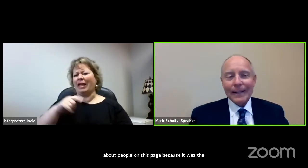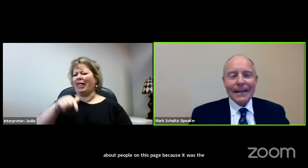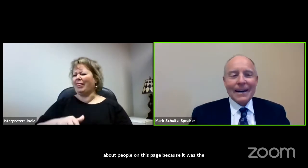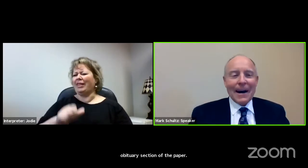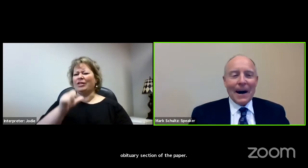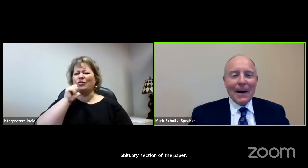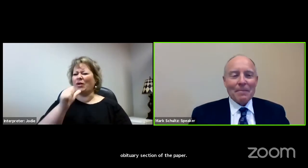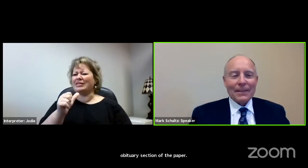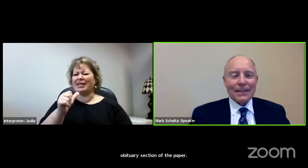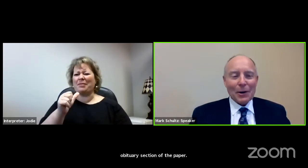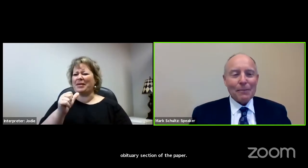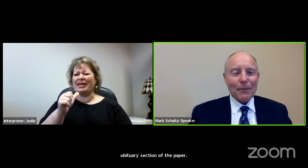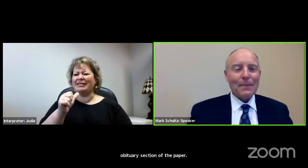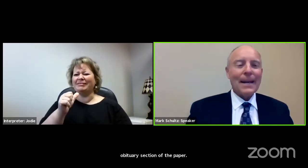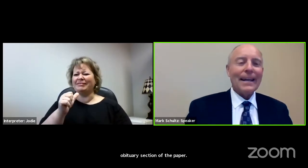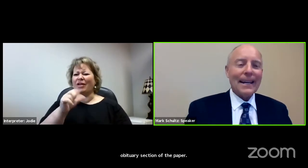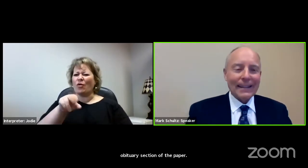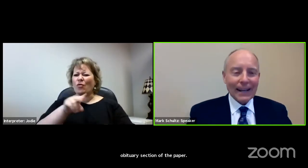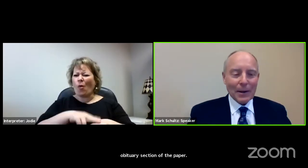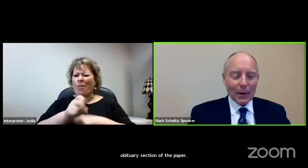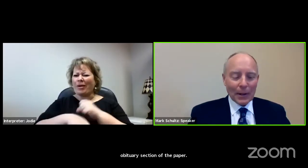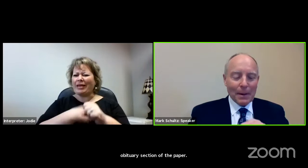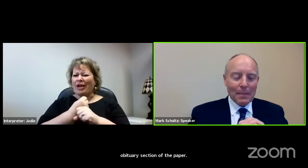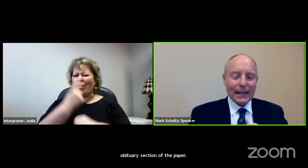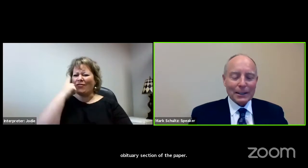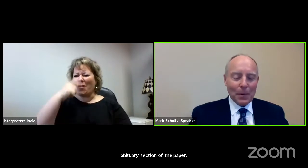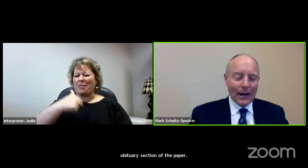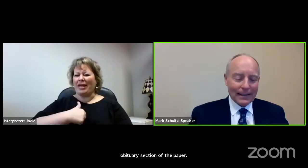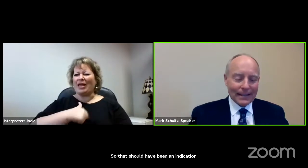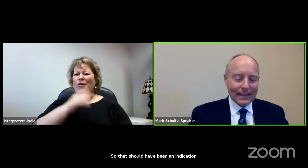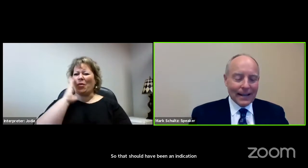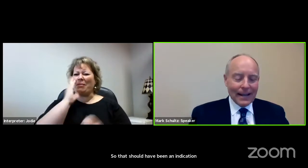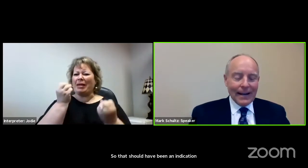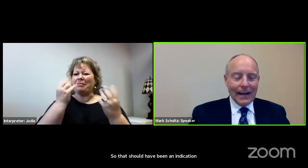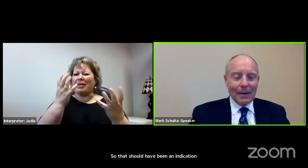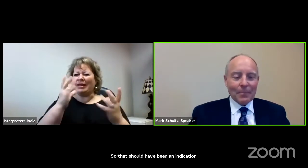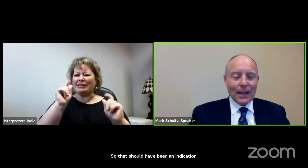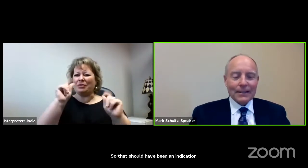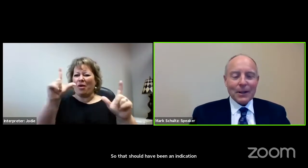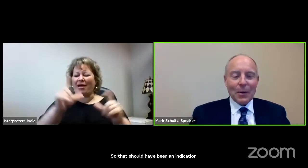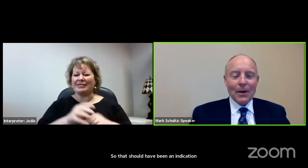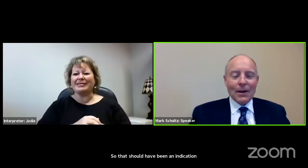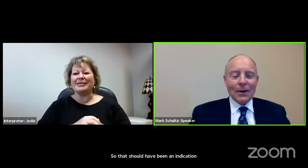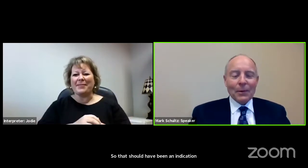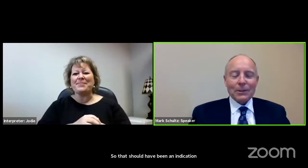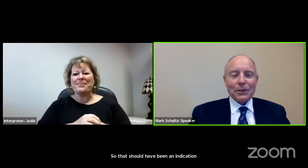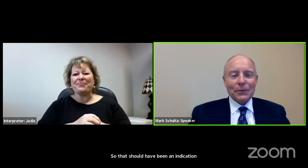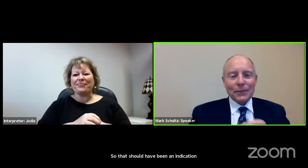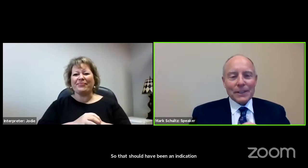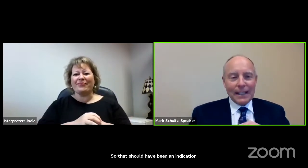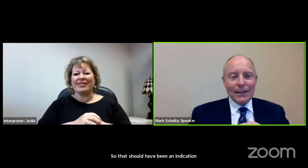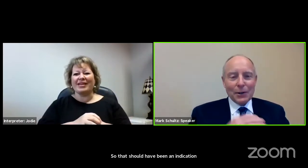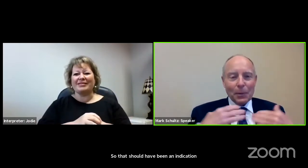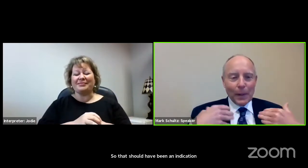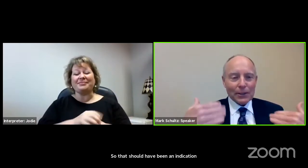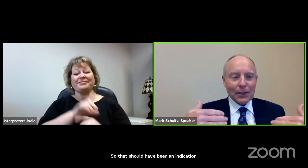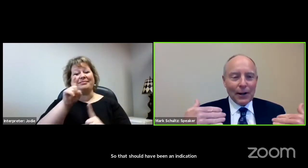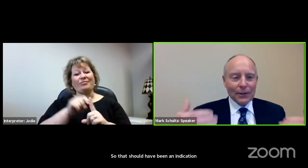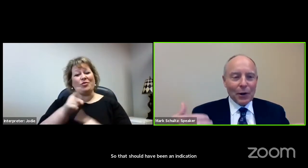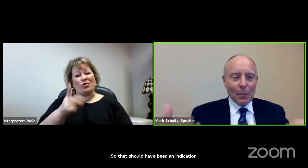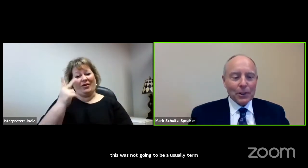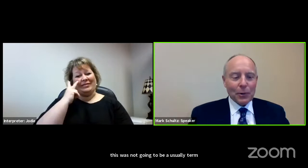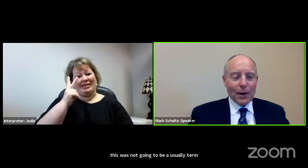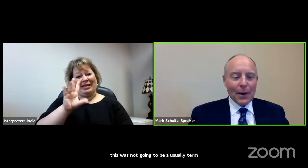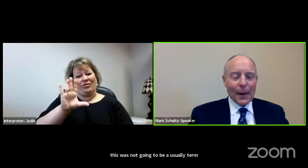usual term for me and that there were going to be many surprises and so once you've seen your